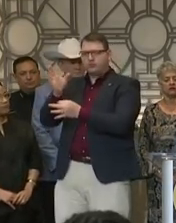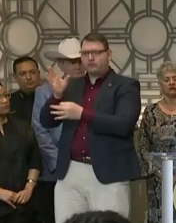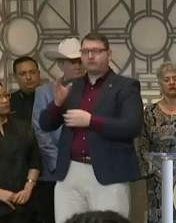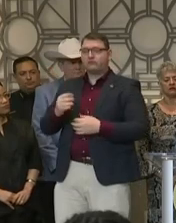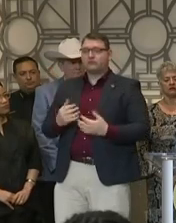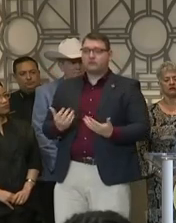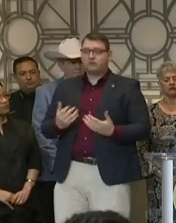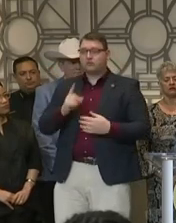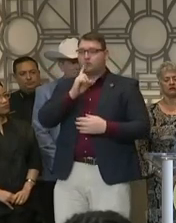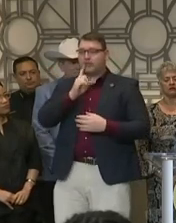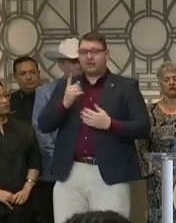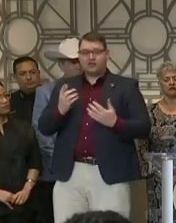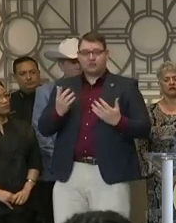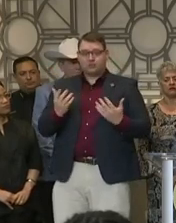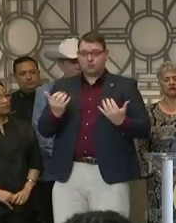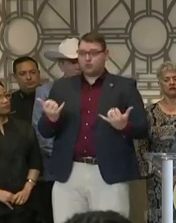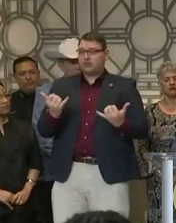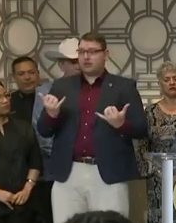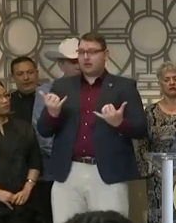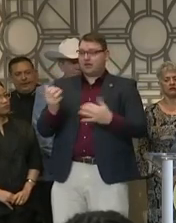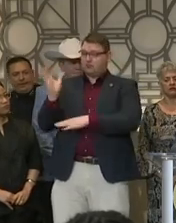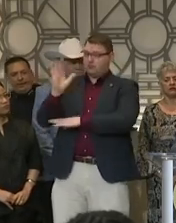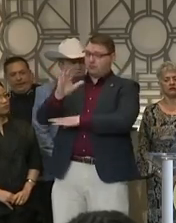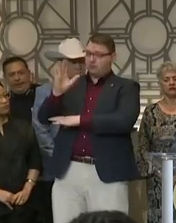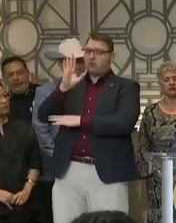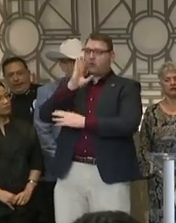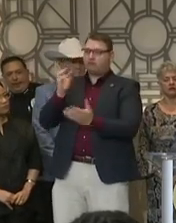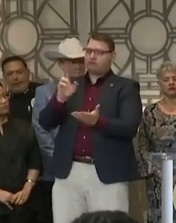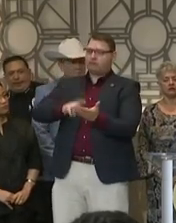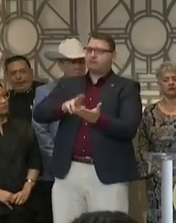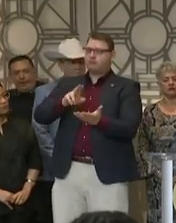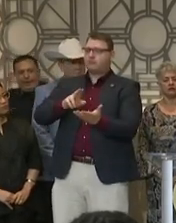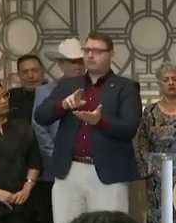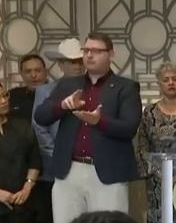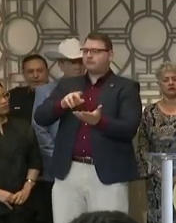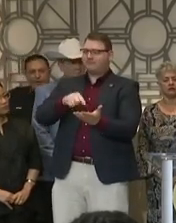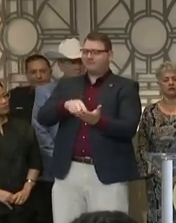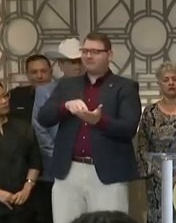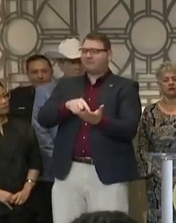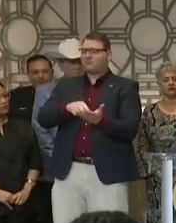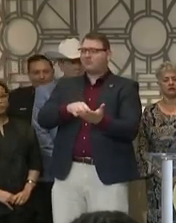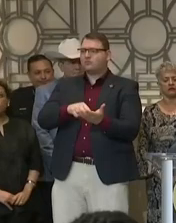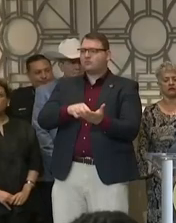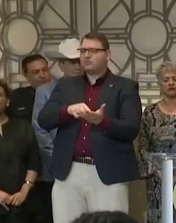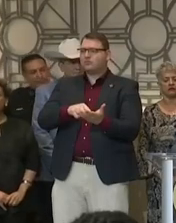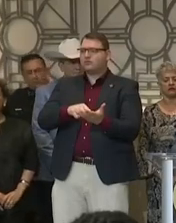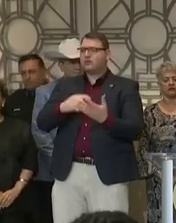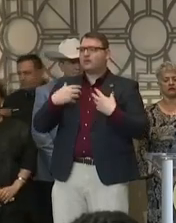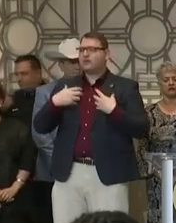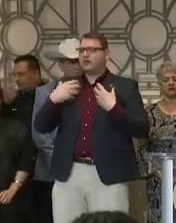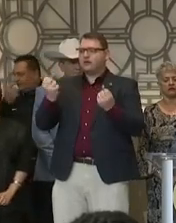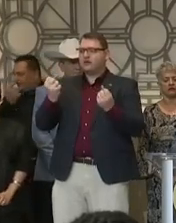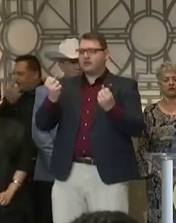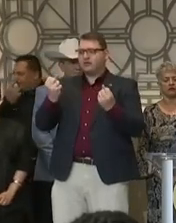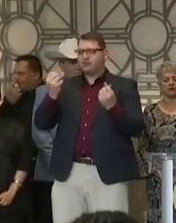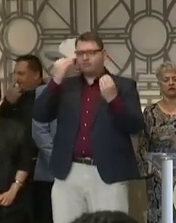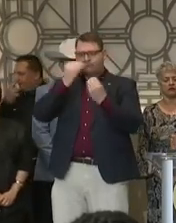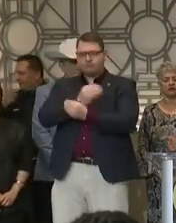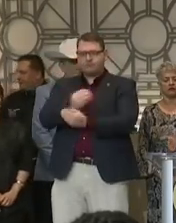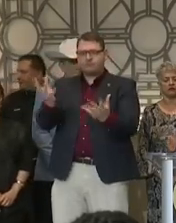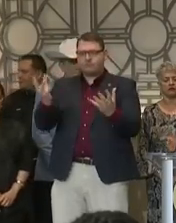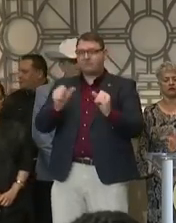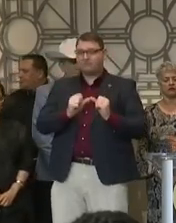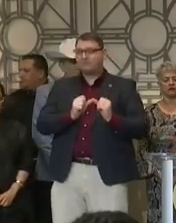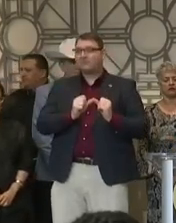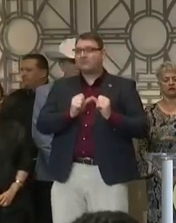which will remain in place for seven days as we continue to assess